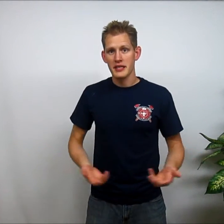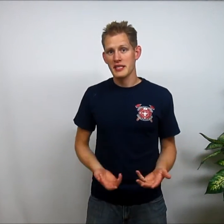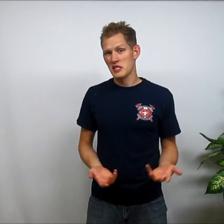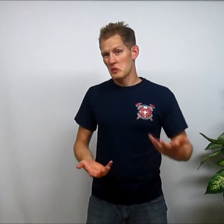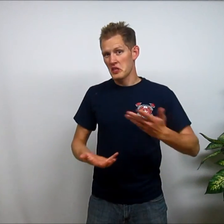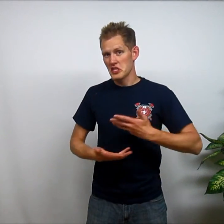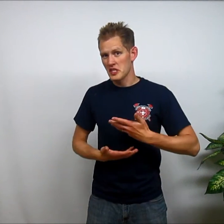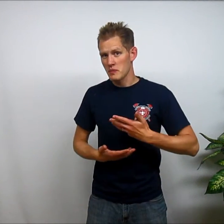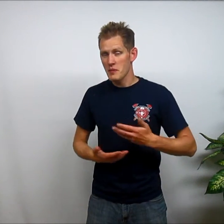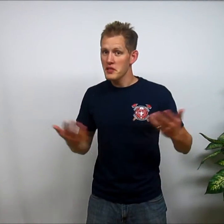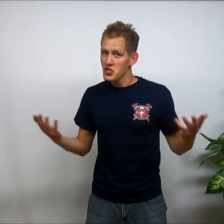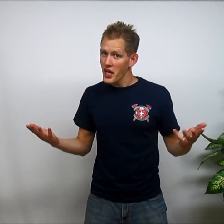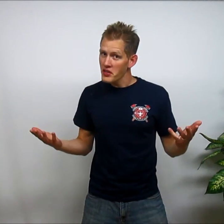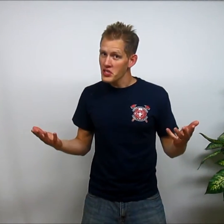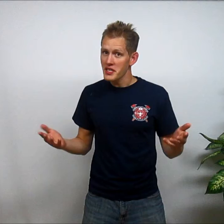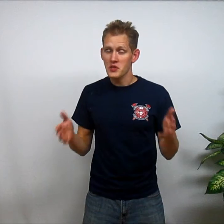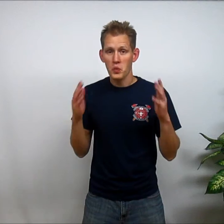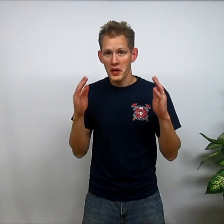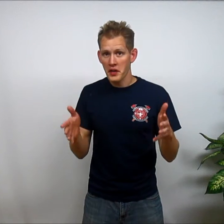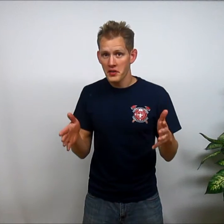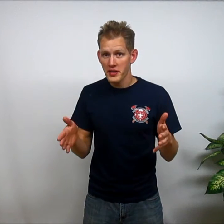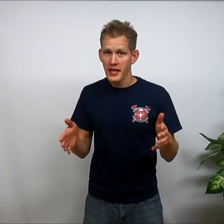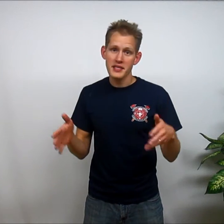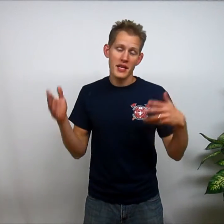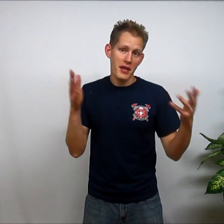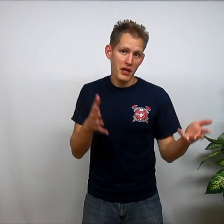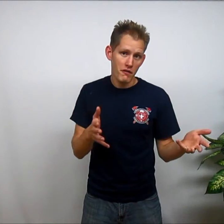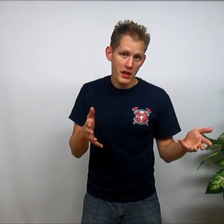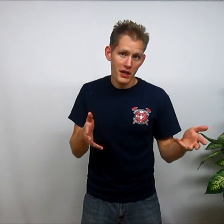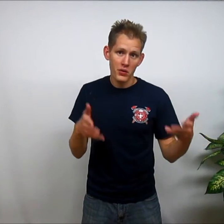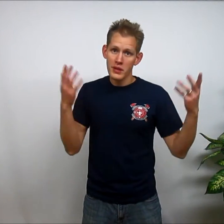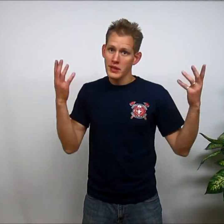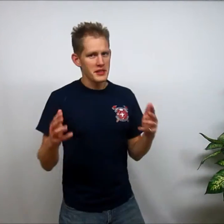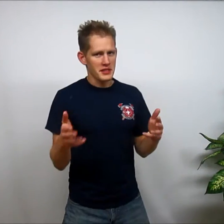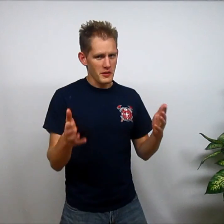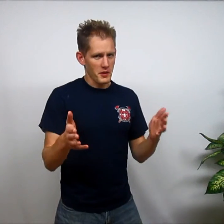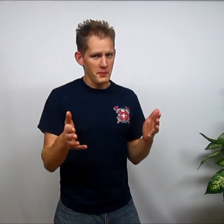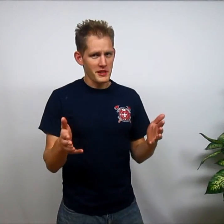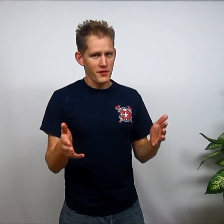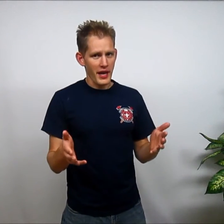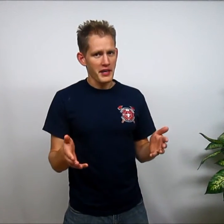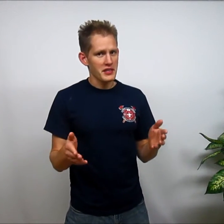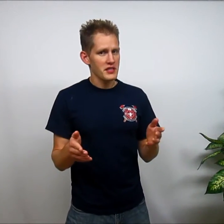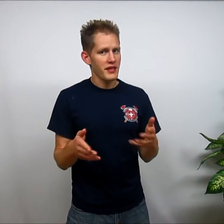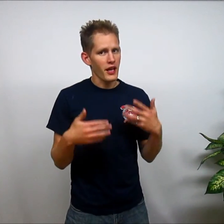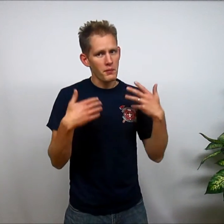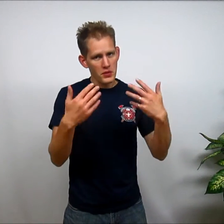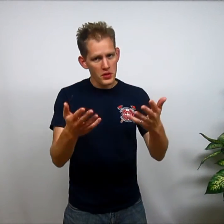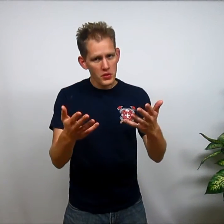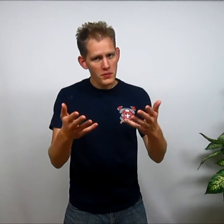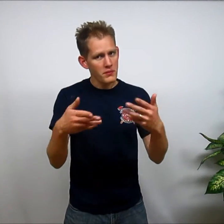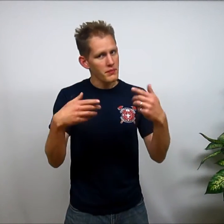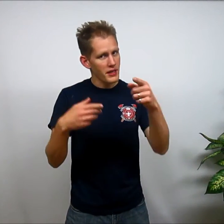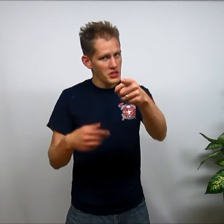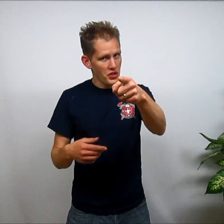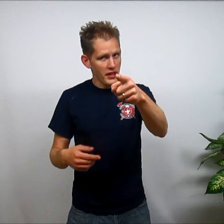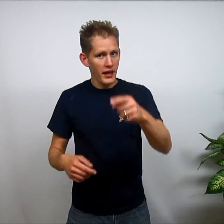cause it's really just me. But the challenge is, 100 days, and make a video. See, the purpose for that is to help you, because you're going to get